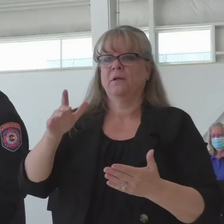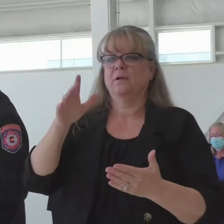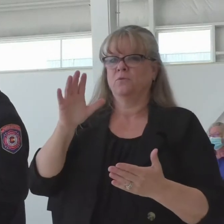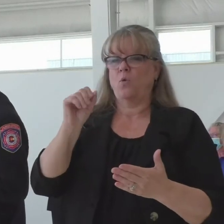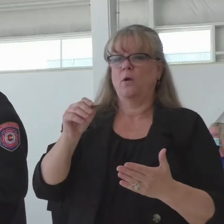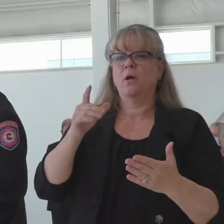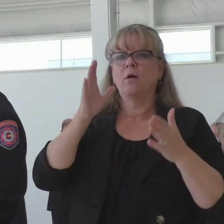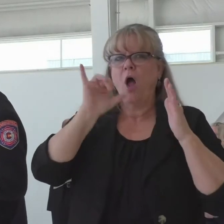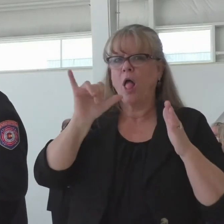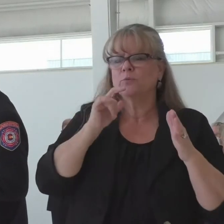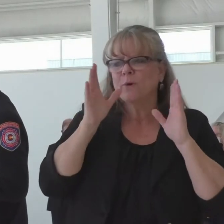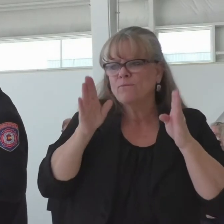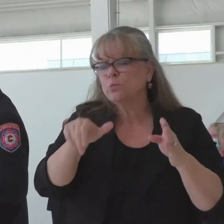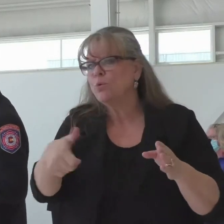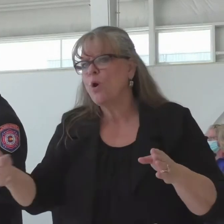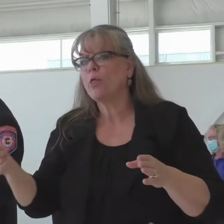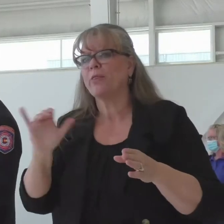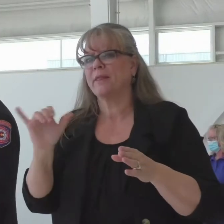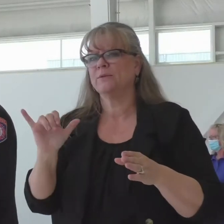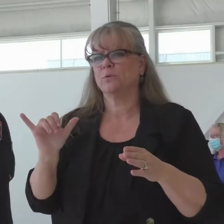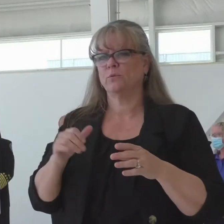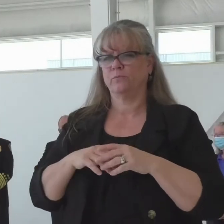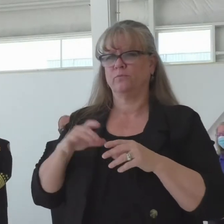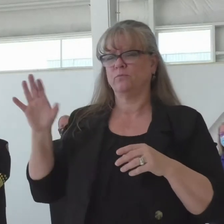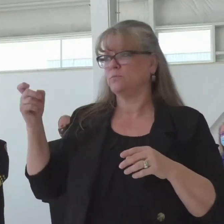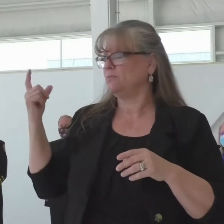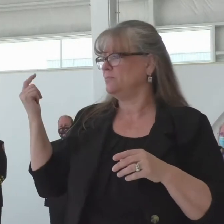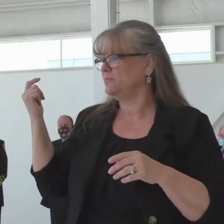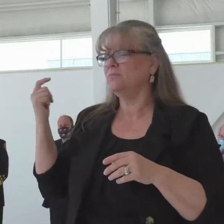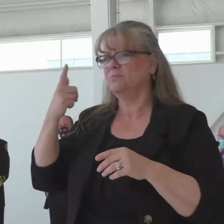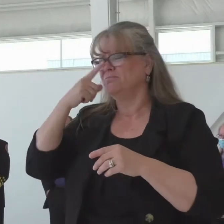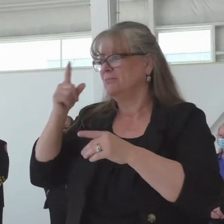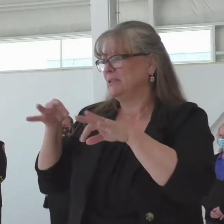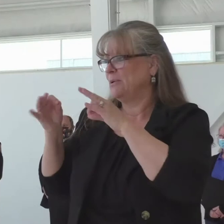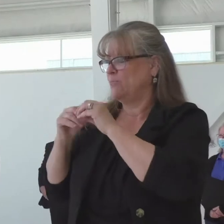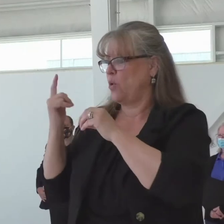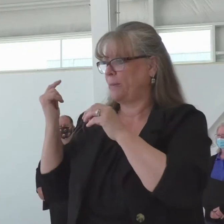Director Lester speak to that if he's thrown them to the wolves here.